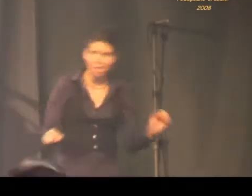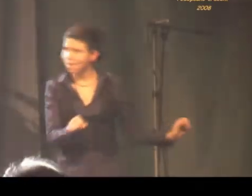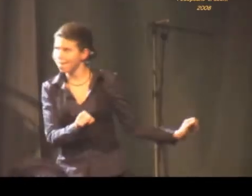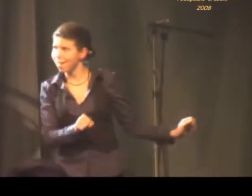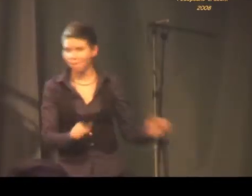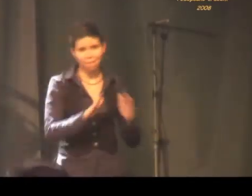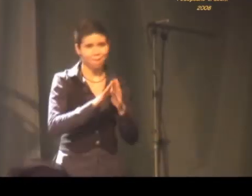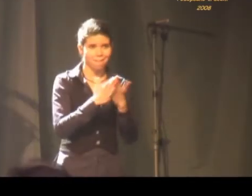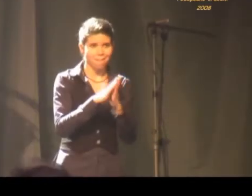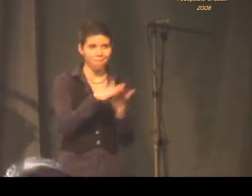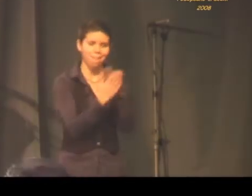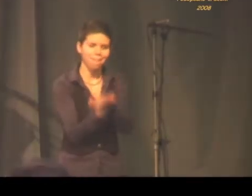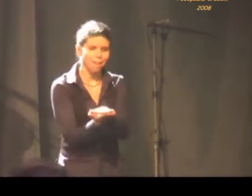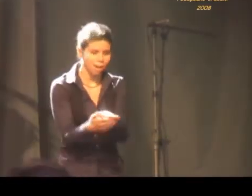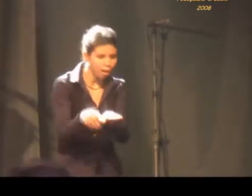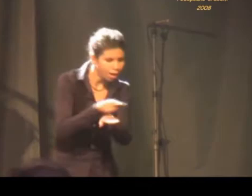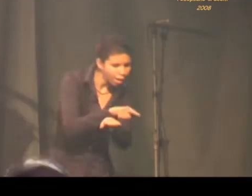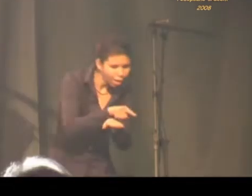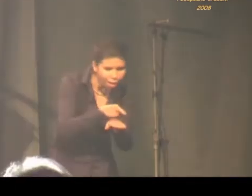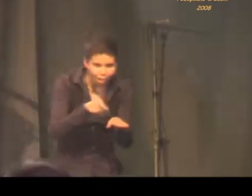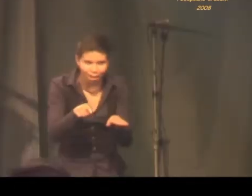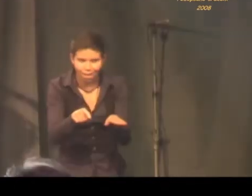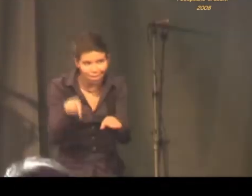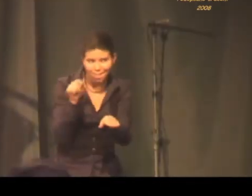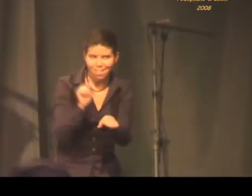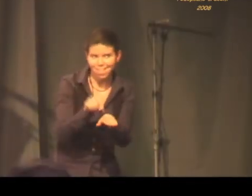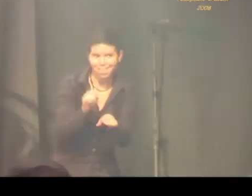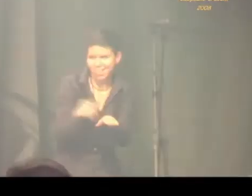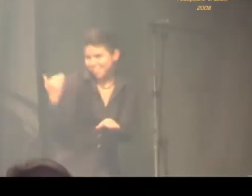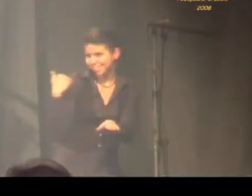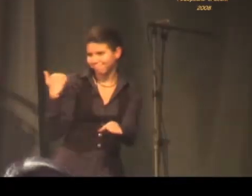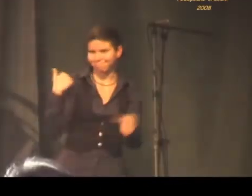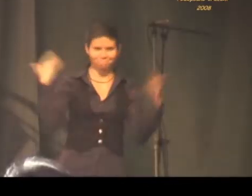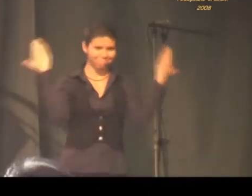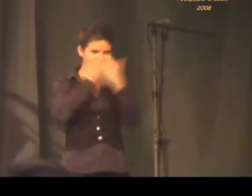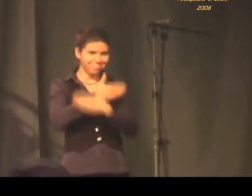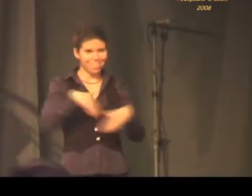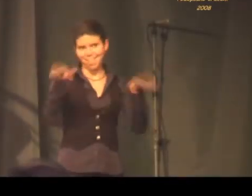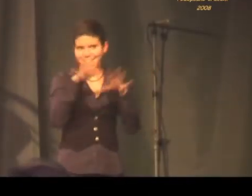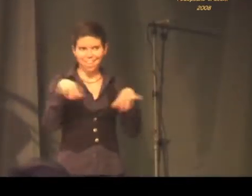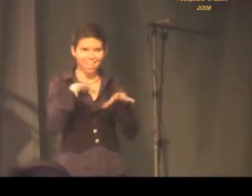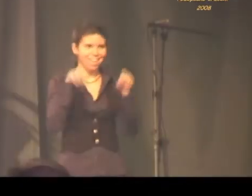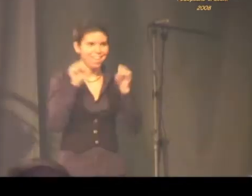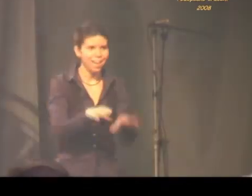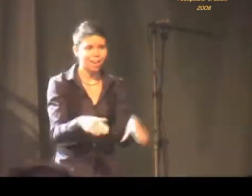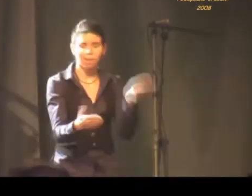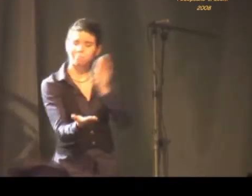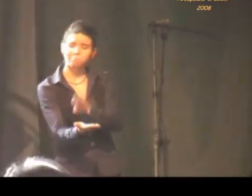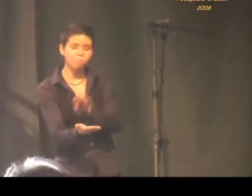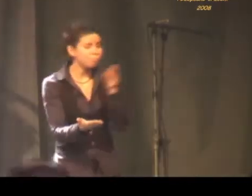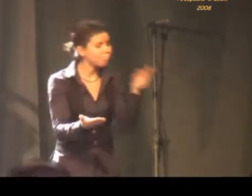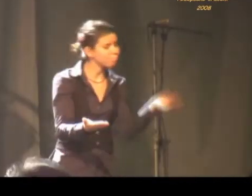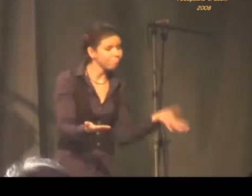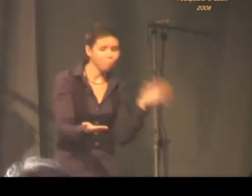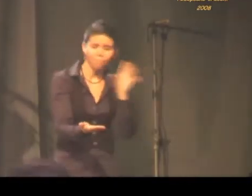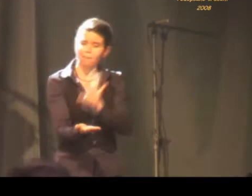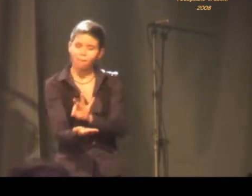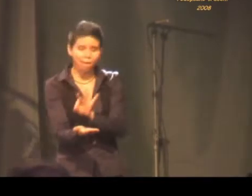I should stay away, but what could I do, I hear your name, and I